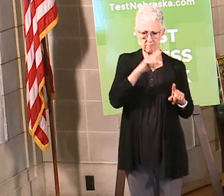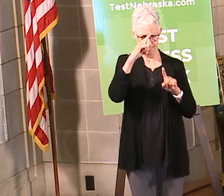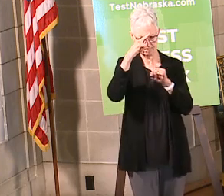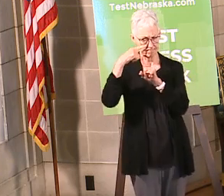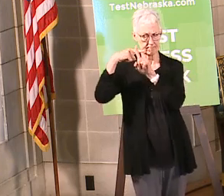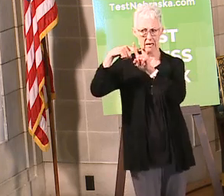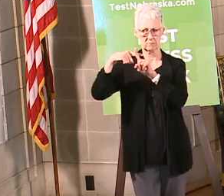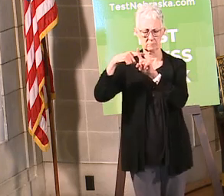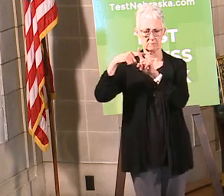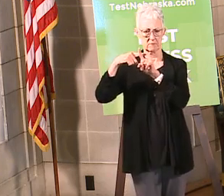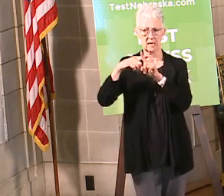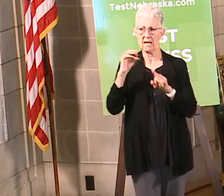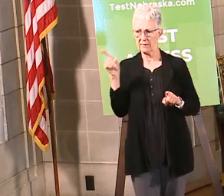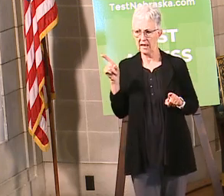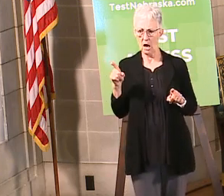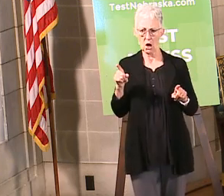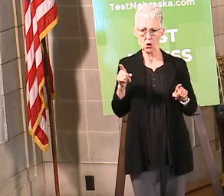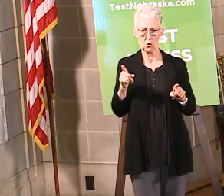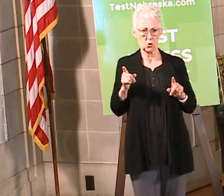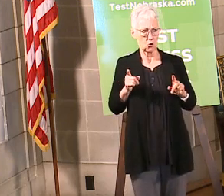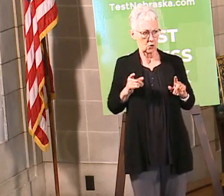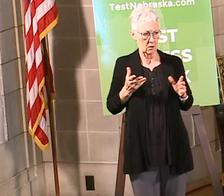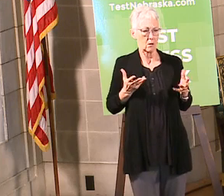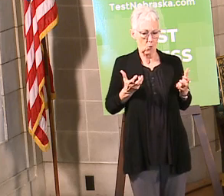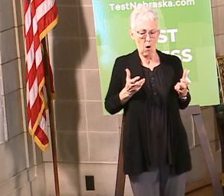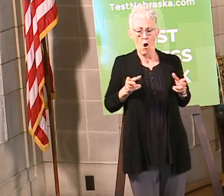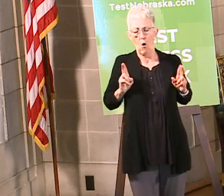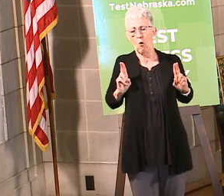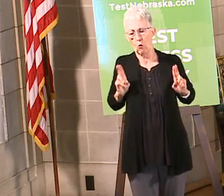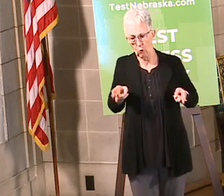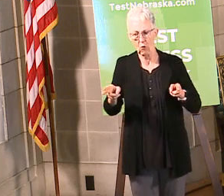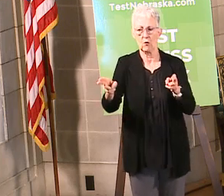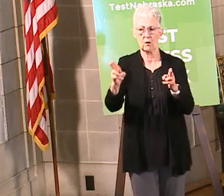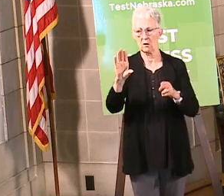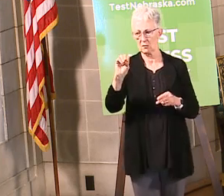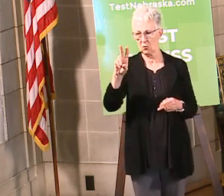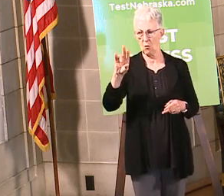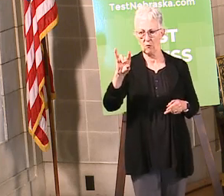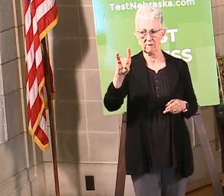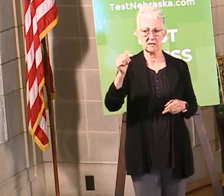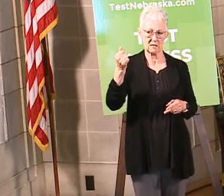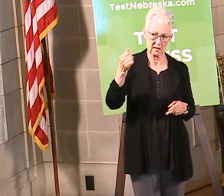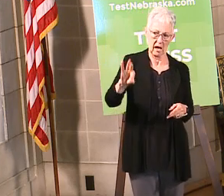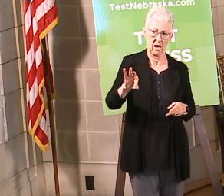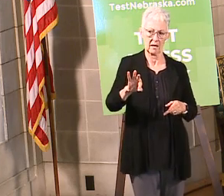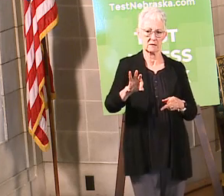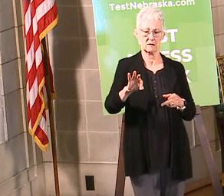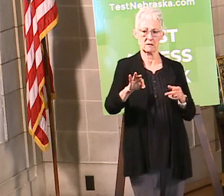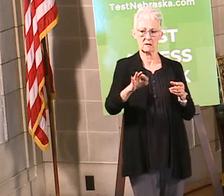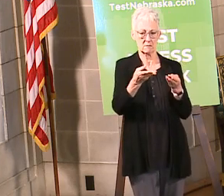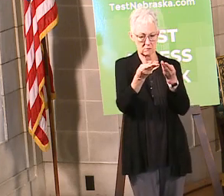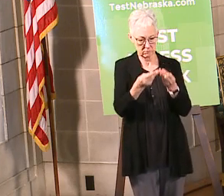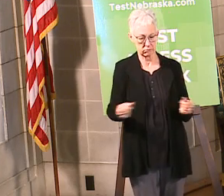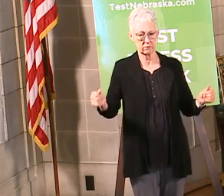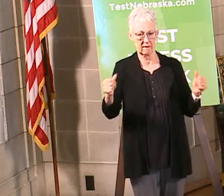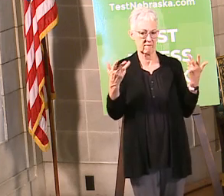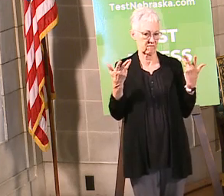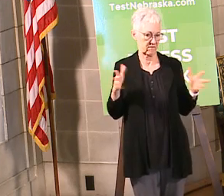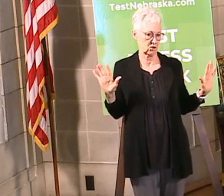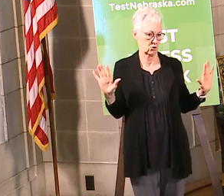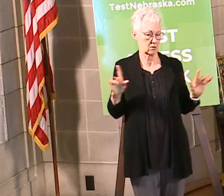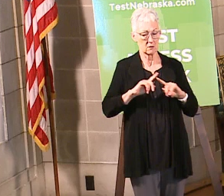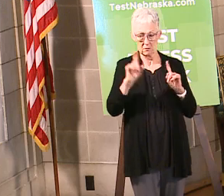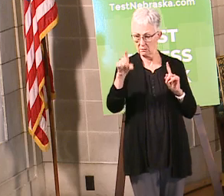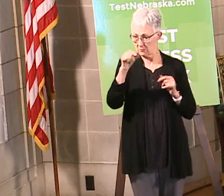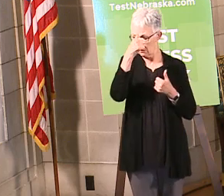else to be to have this thing get over with you know whenever that might be you know you have to remember you know there are troopers our dispatchers